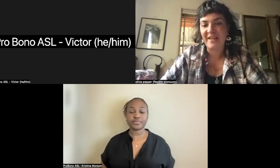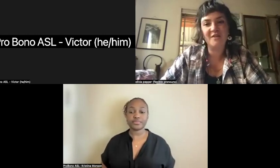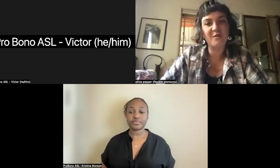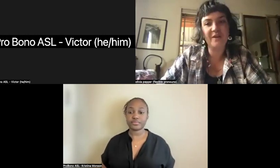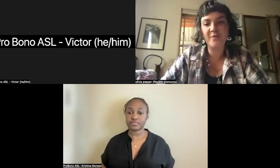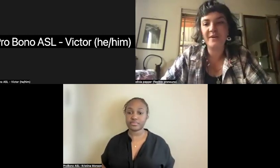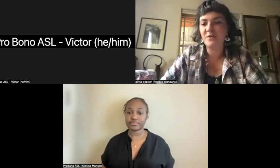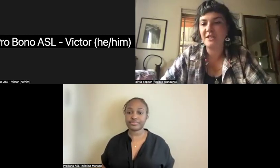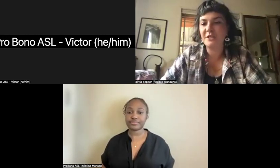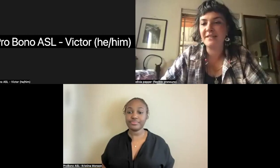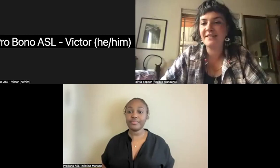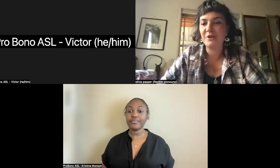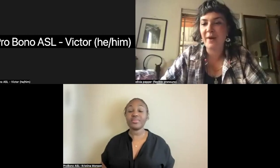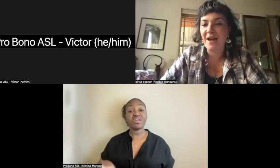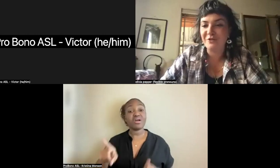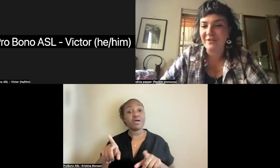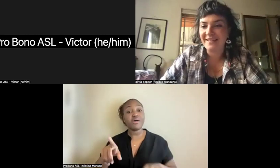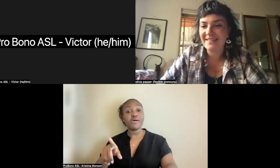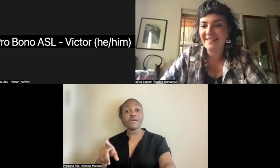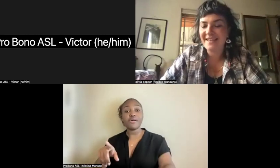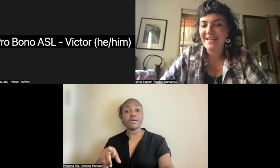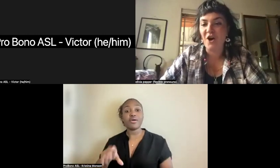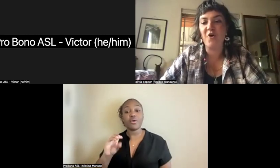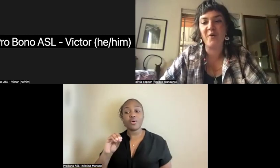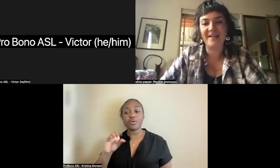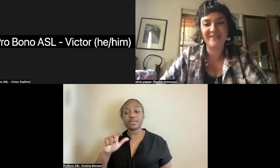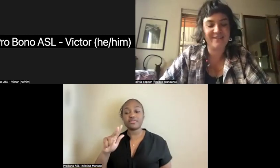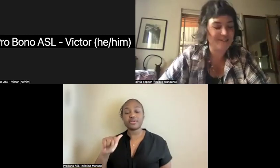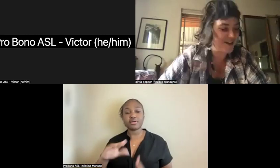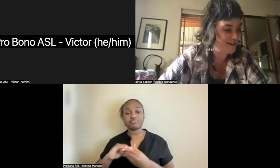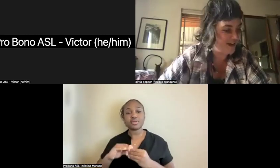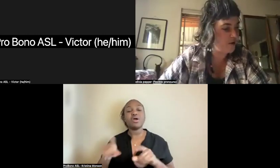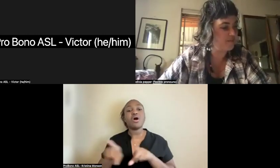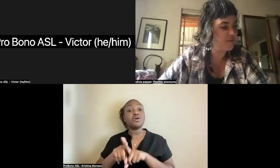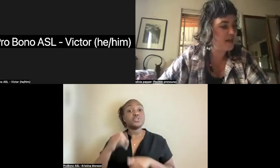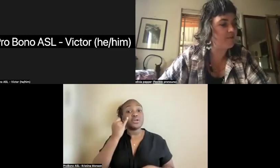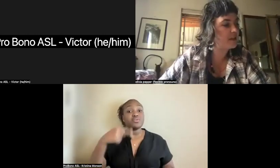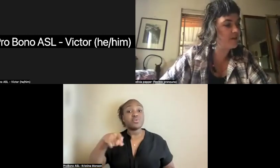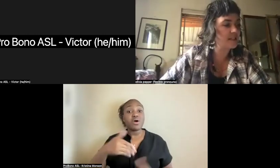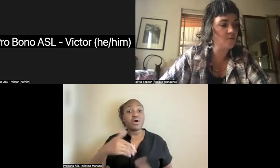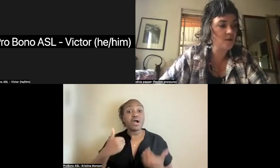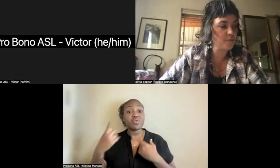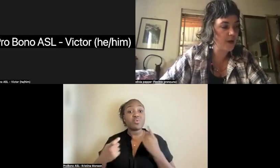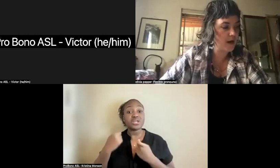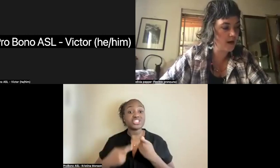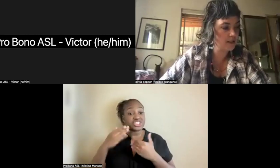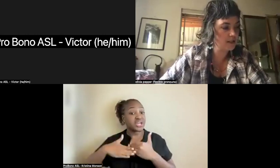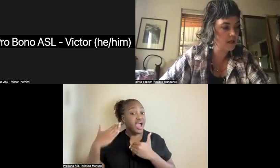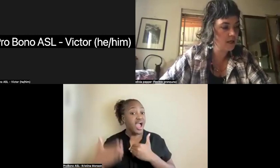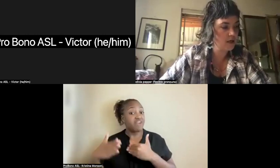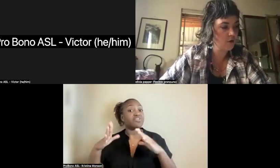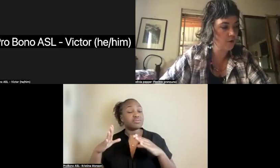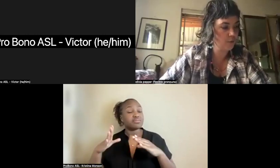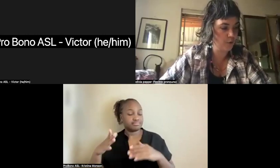And also if anyone has questions, you know, after this, Oh, Anthony Lattard, um, definitely fits in with the Paris